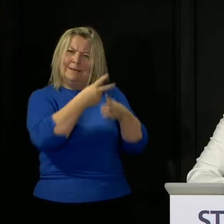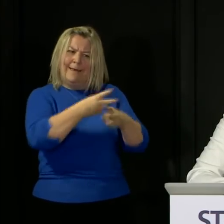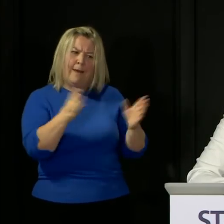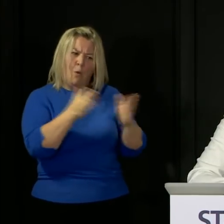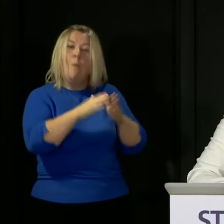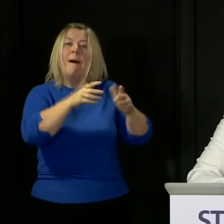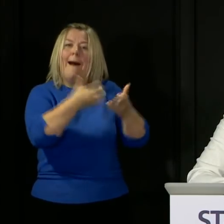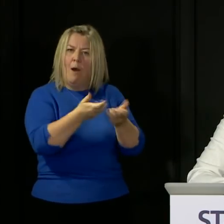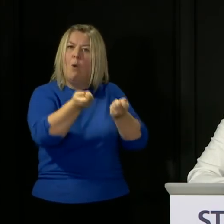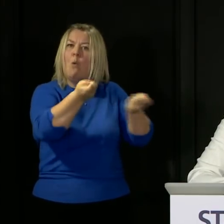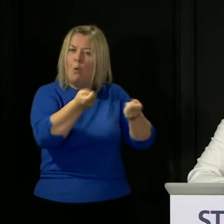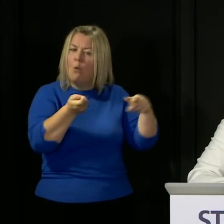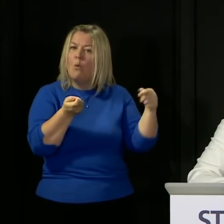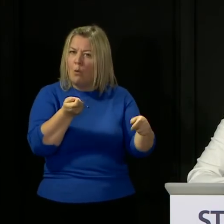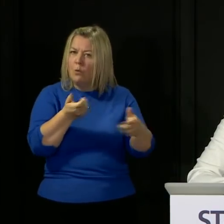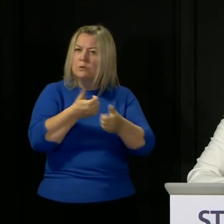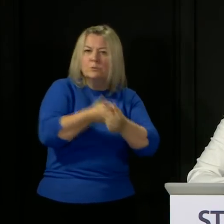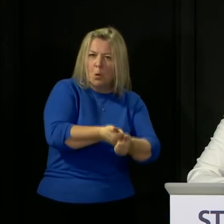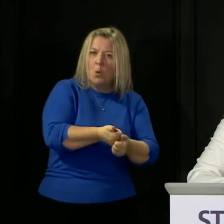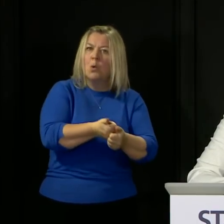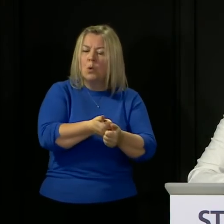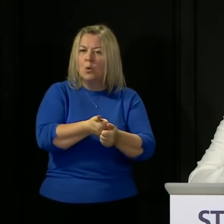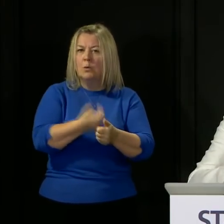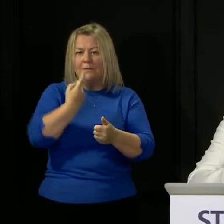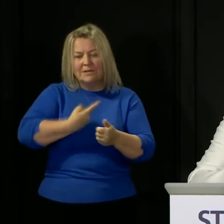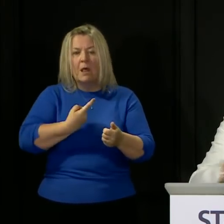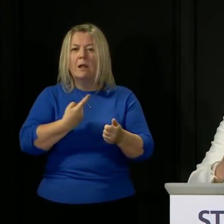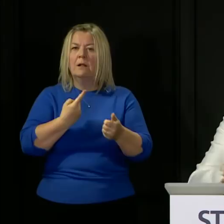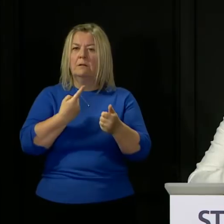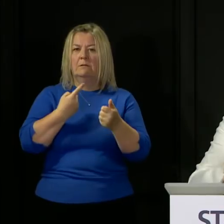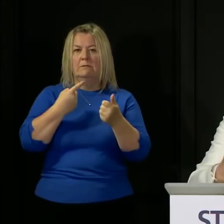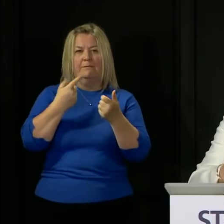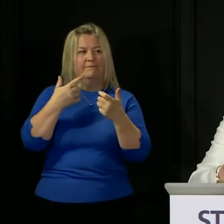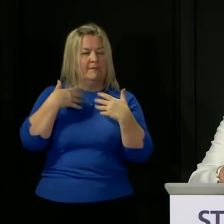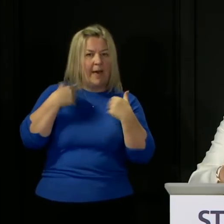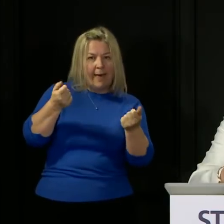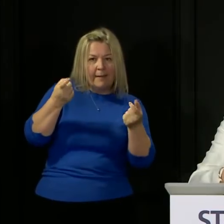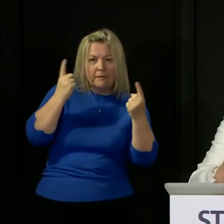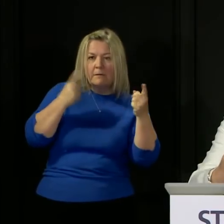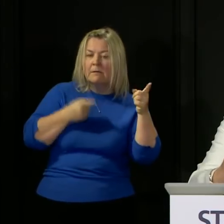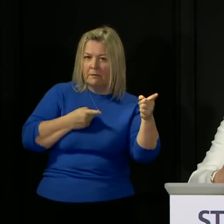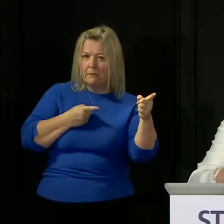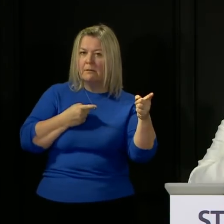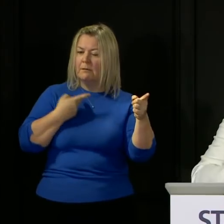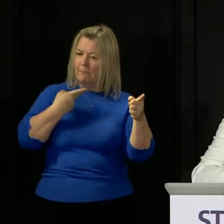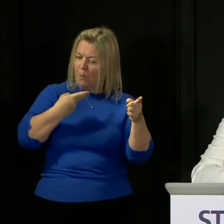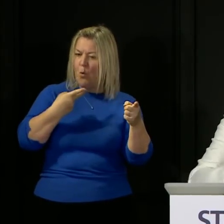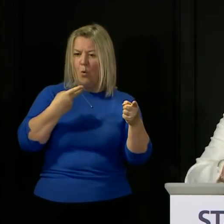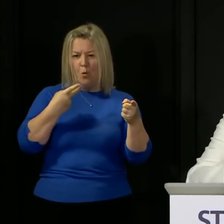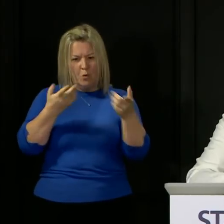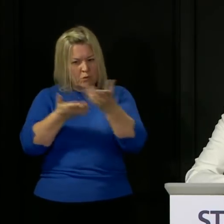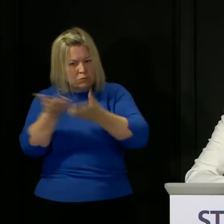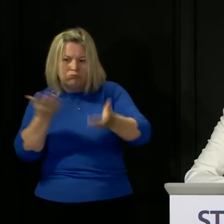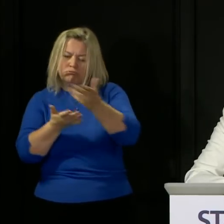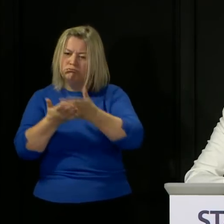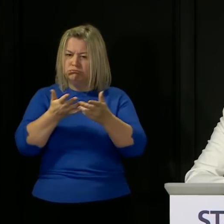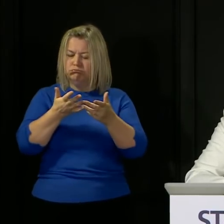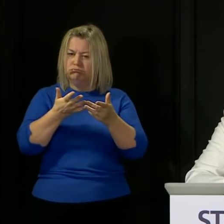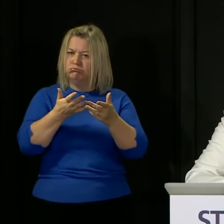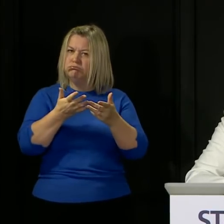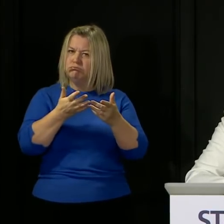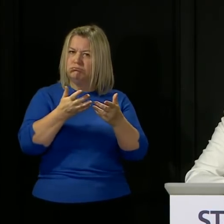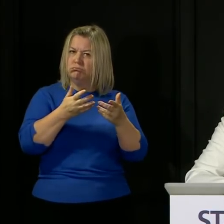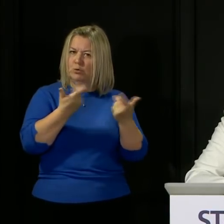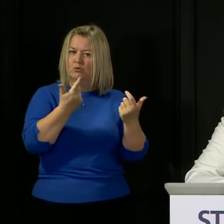appropriate steps to deal with the situation in care homes as we do to take all appropriate steps to deal with the transmission